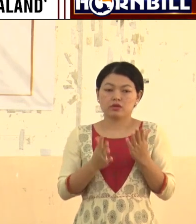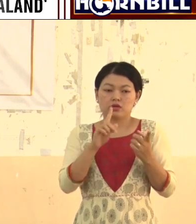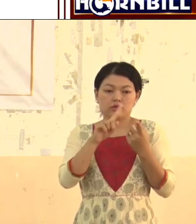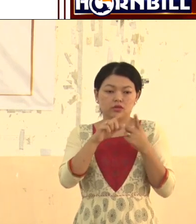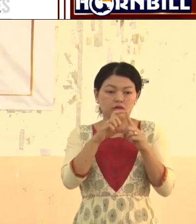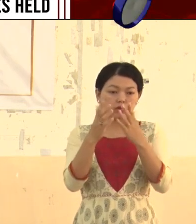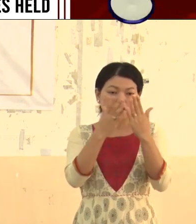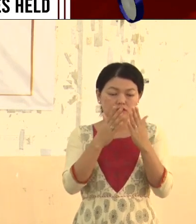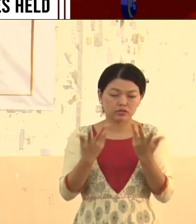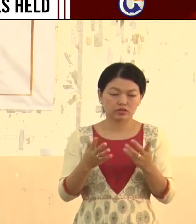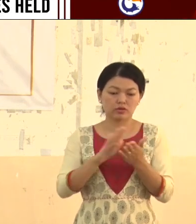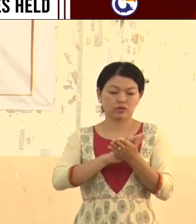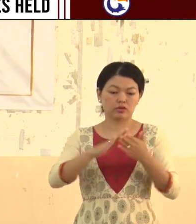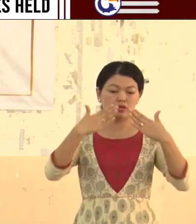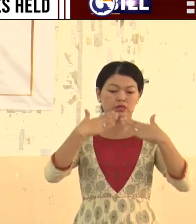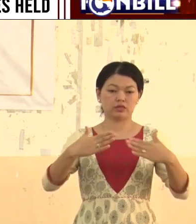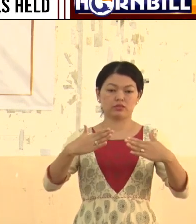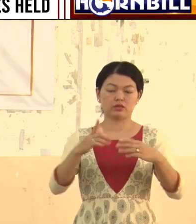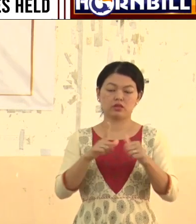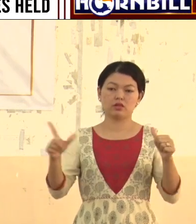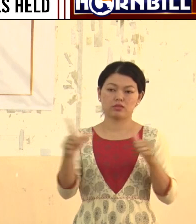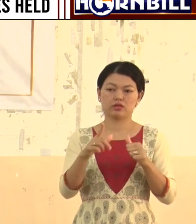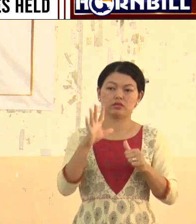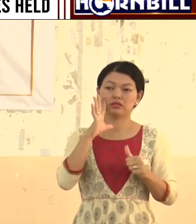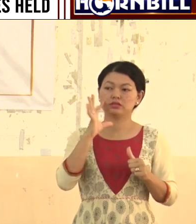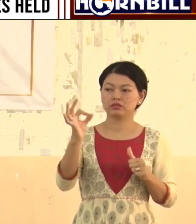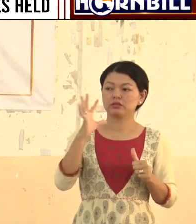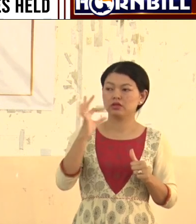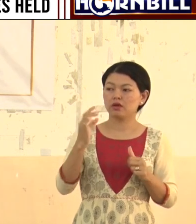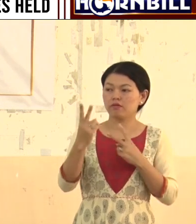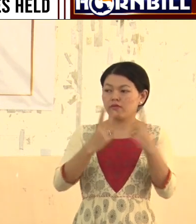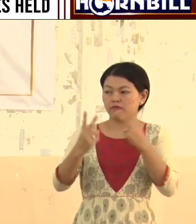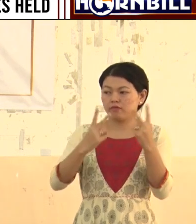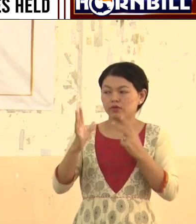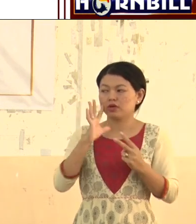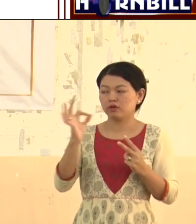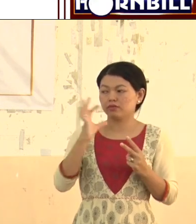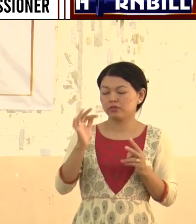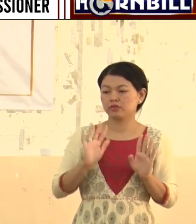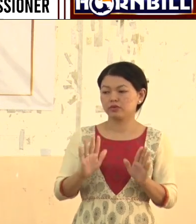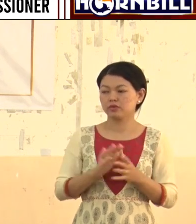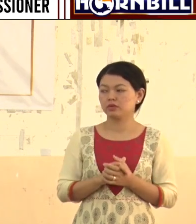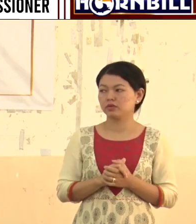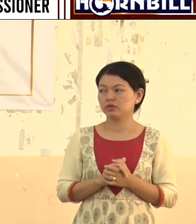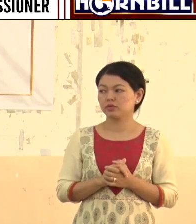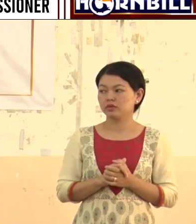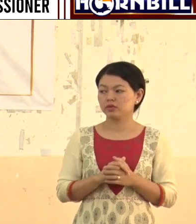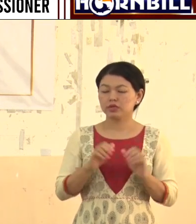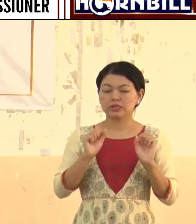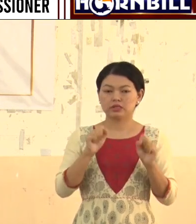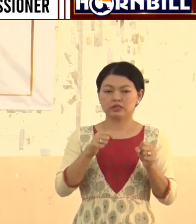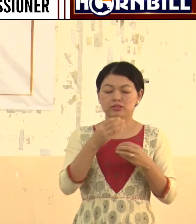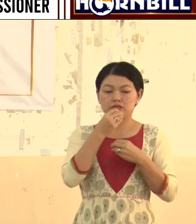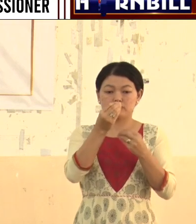it is in health or whatever, wherever the section may be, we have to give wide publicity of the